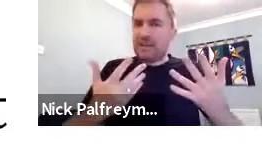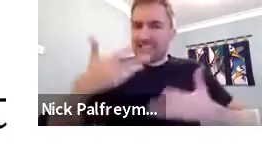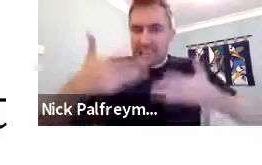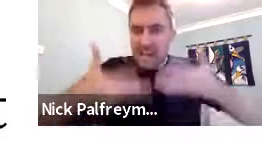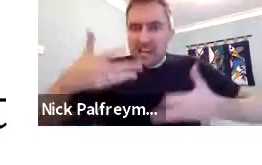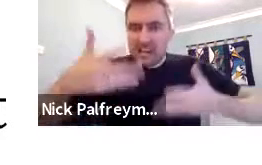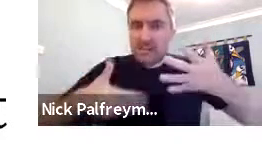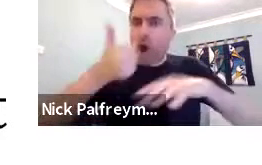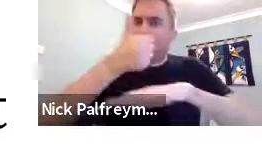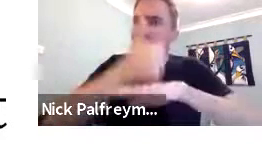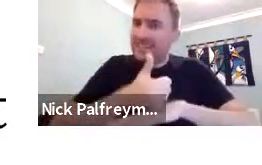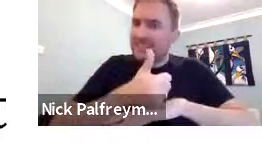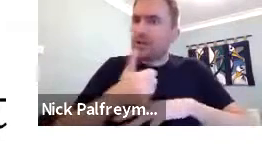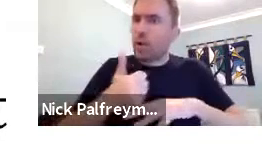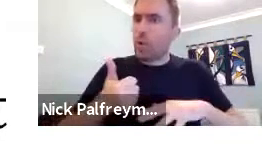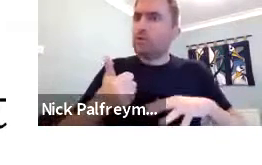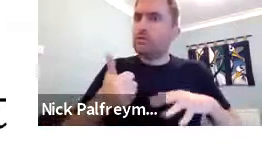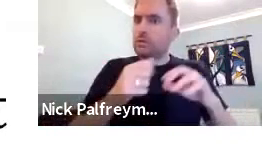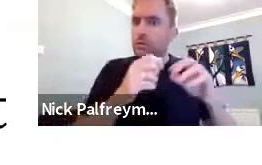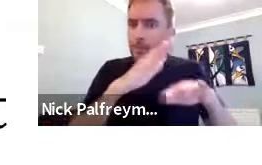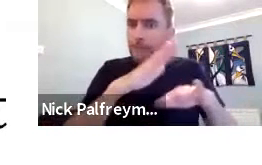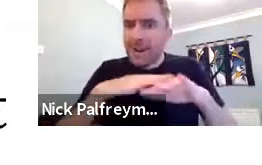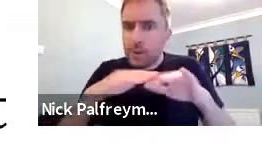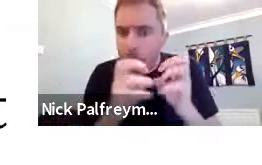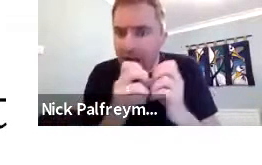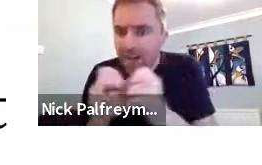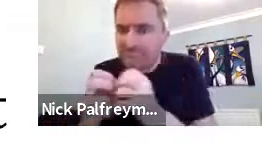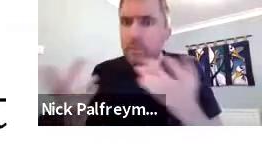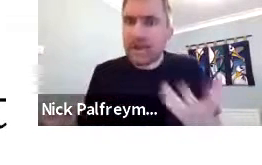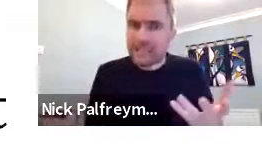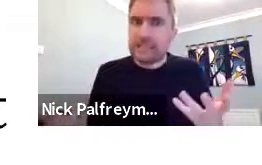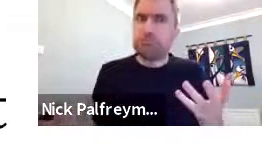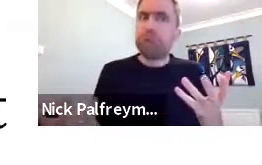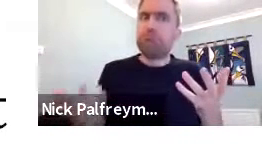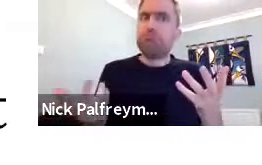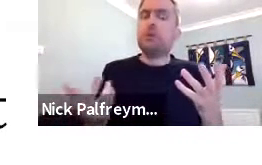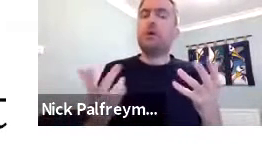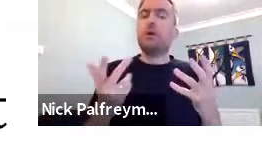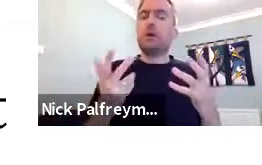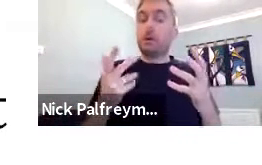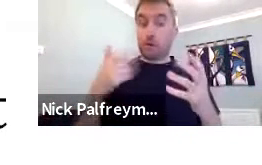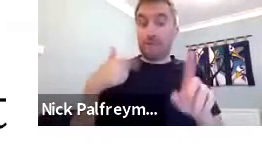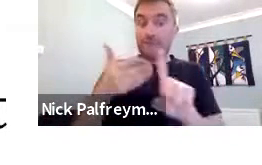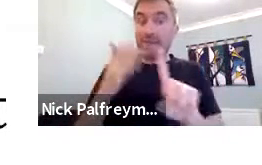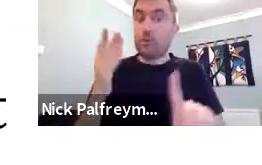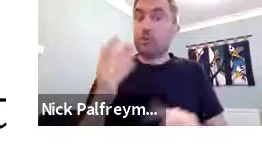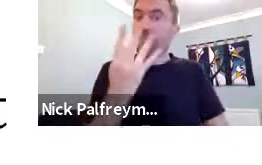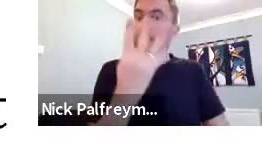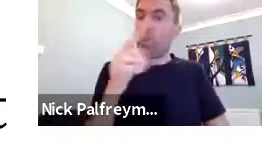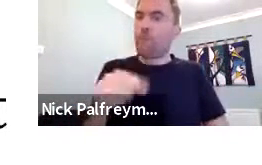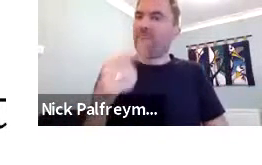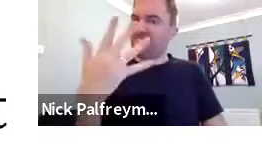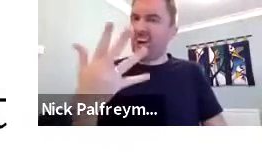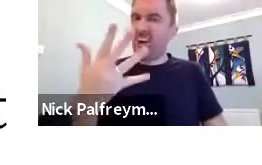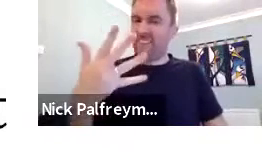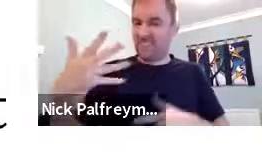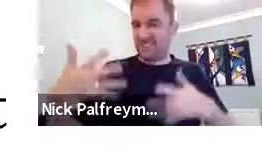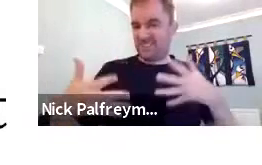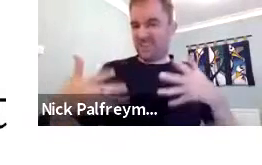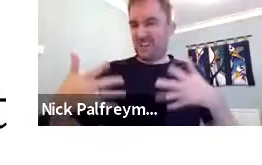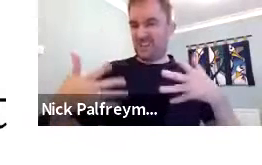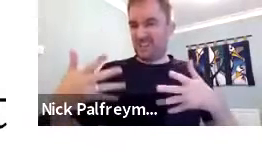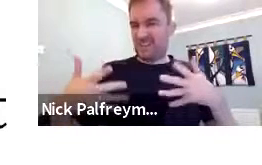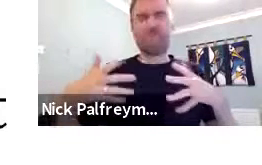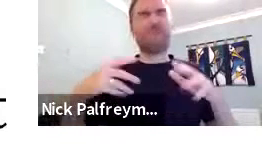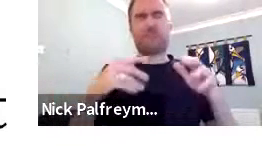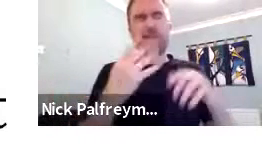So, all together, you know, in terms of how many signs there